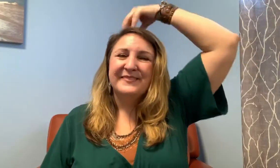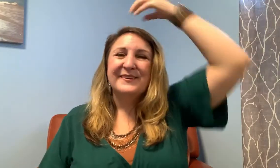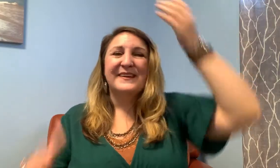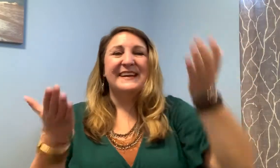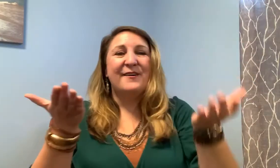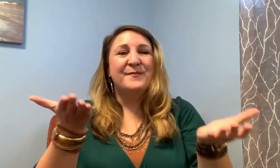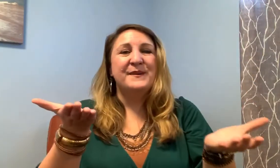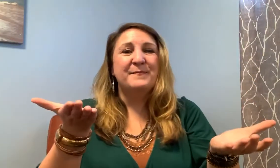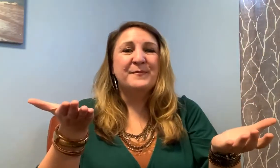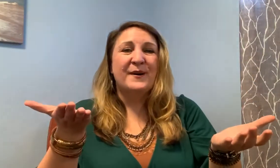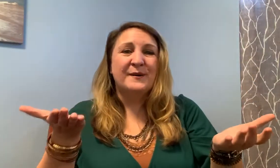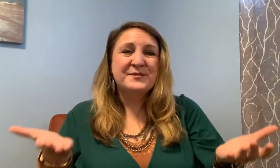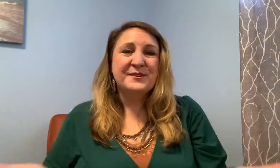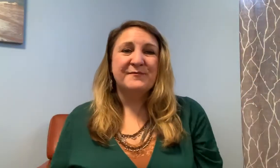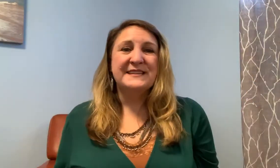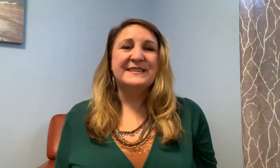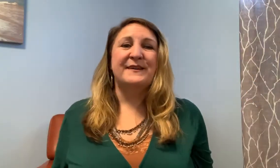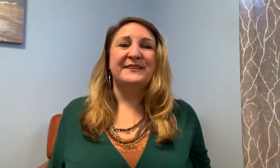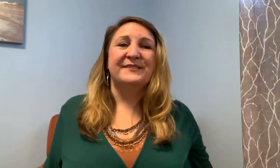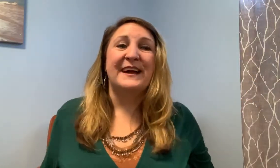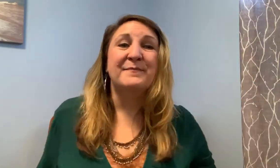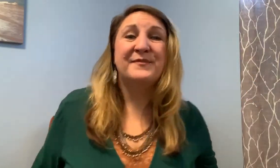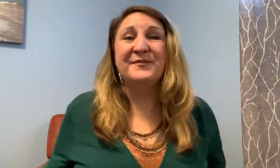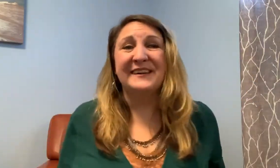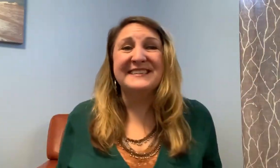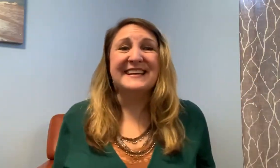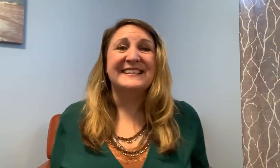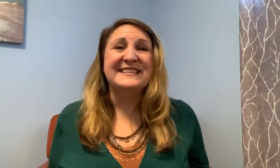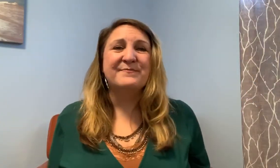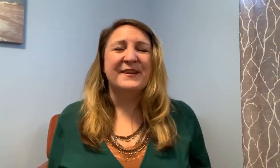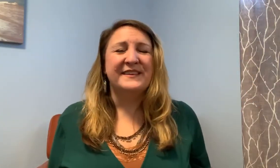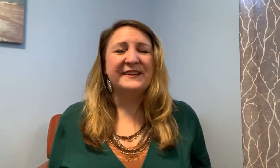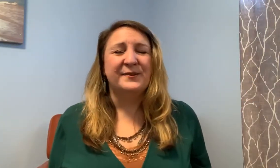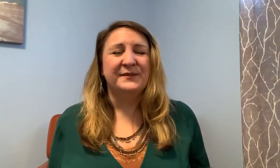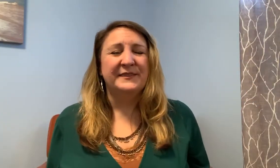okay now open up your palms you can rest them on your lap if you want and take a deep breath in and hold it